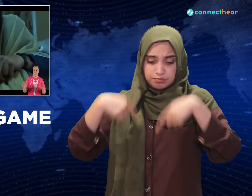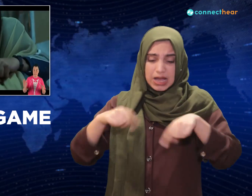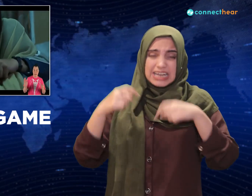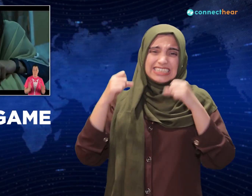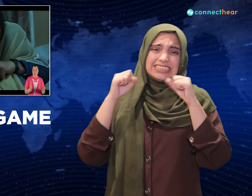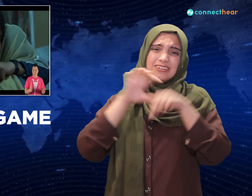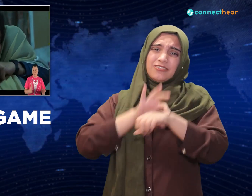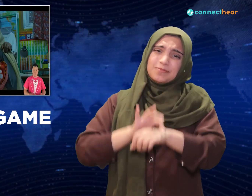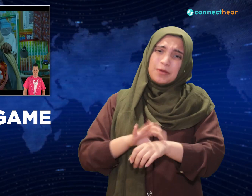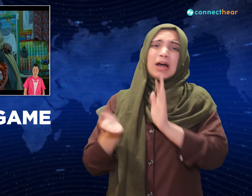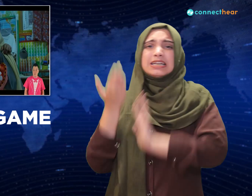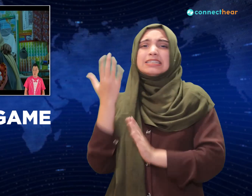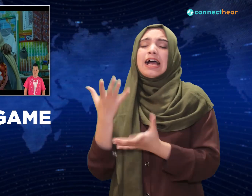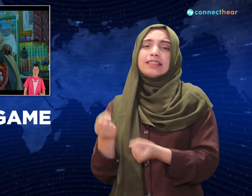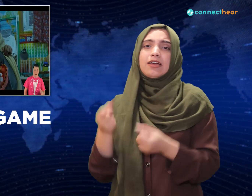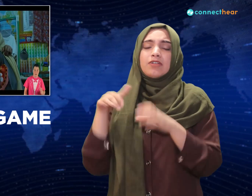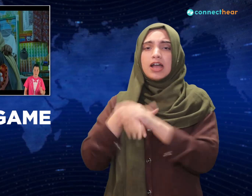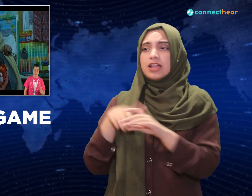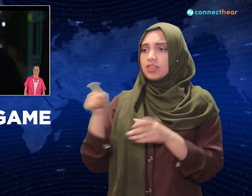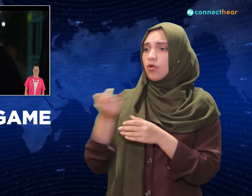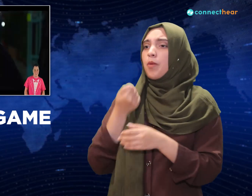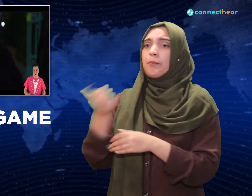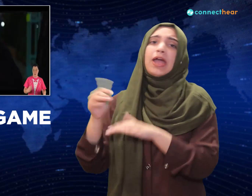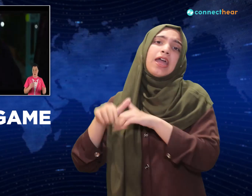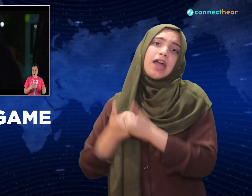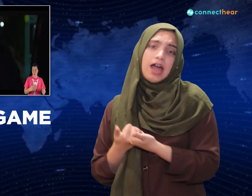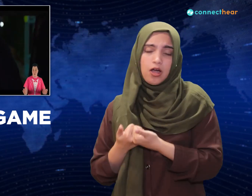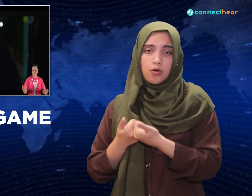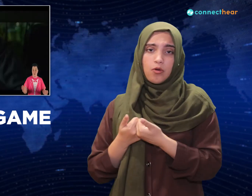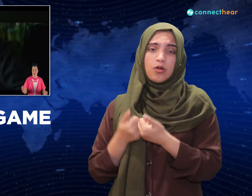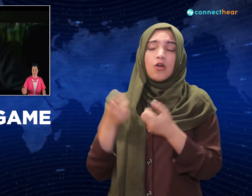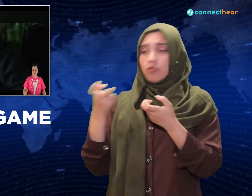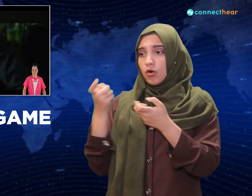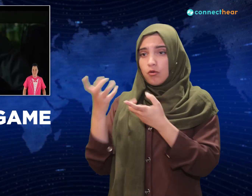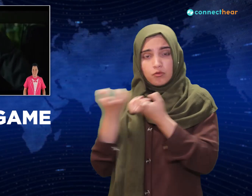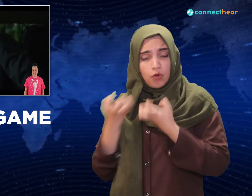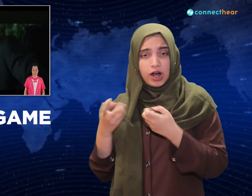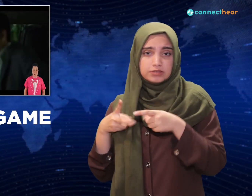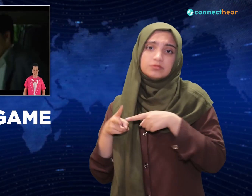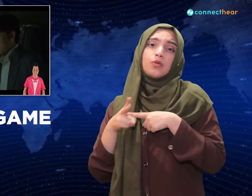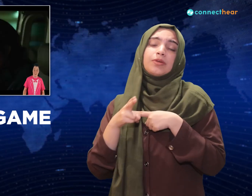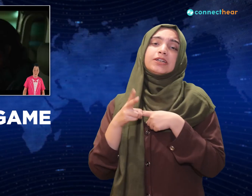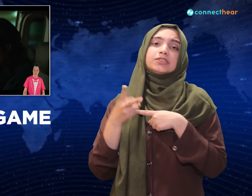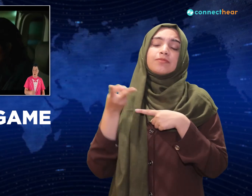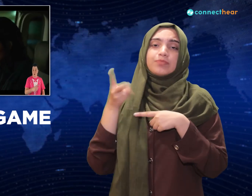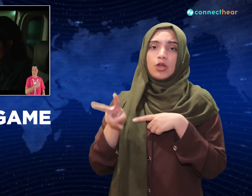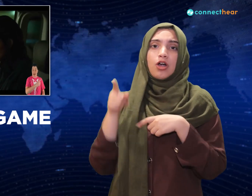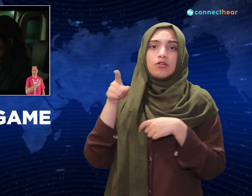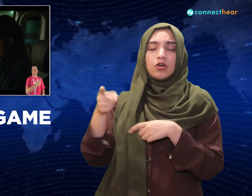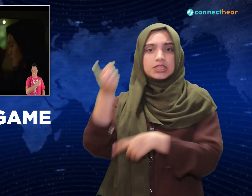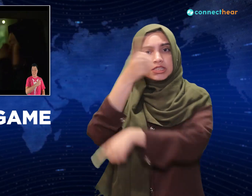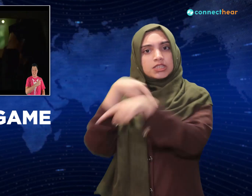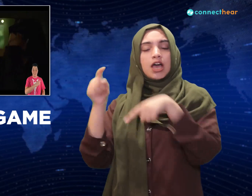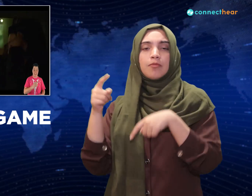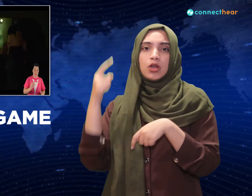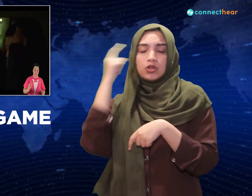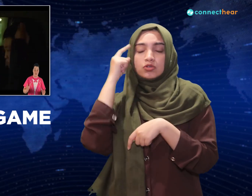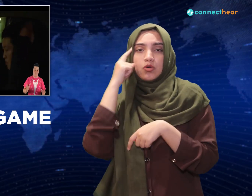that a bunch of money would fix. And so almost all of them decide to go back into the games.